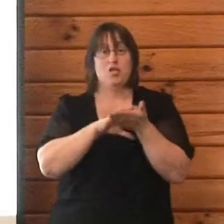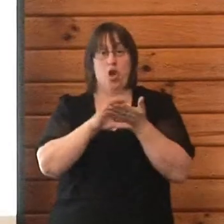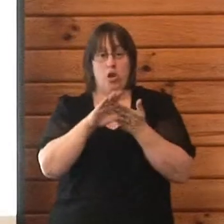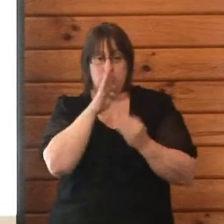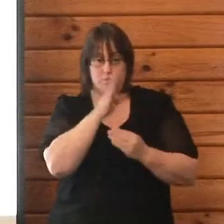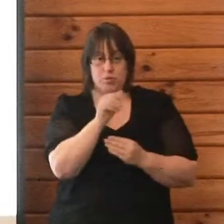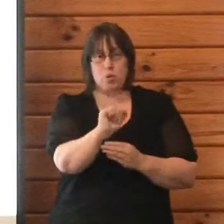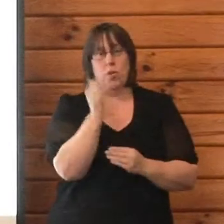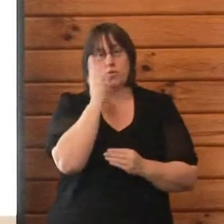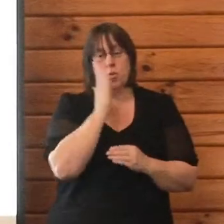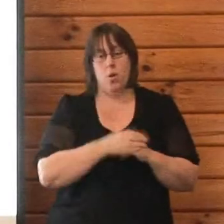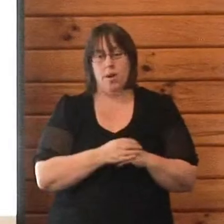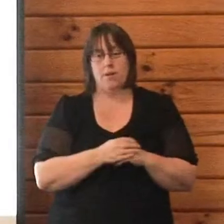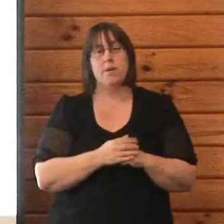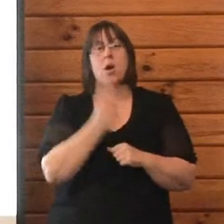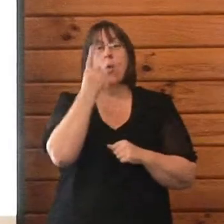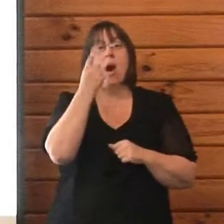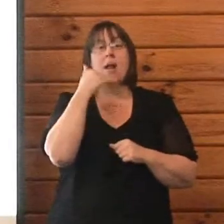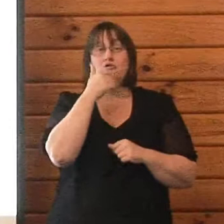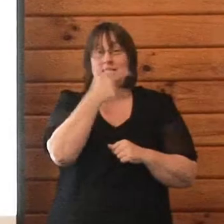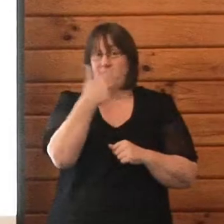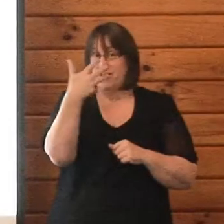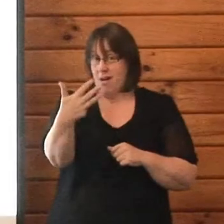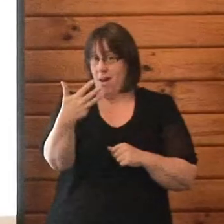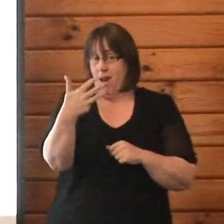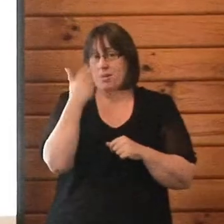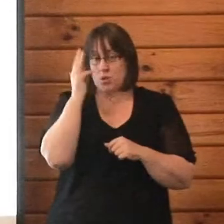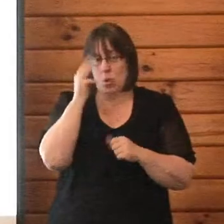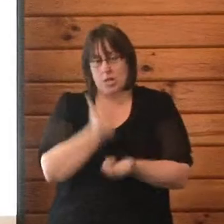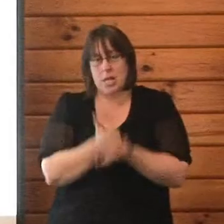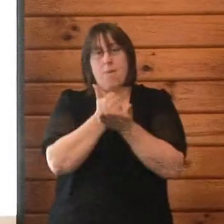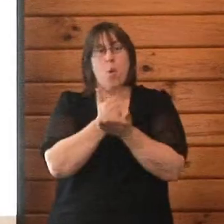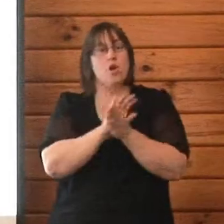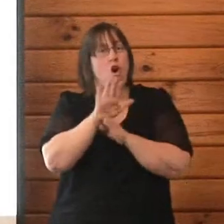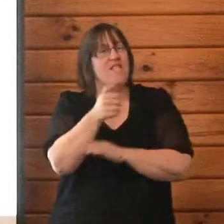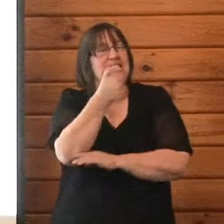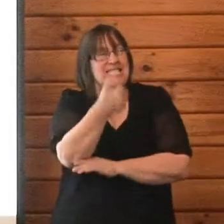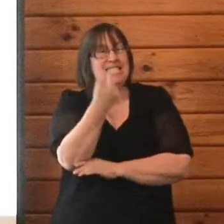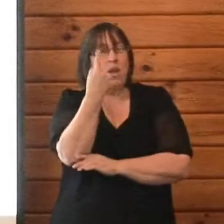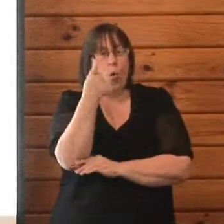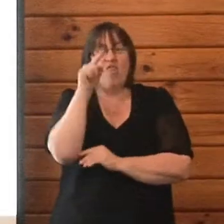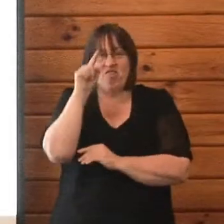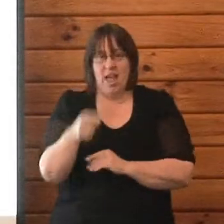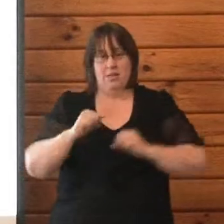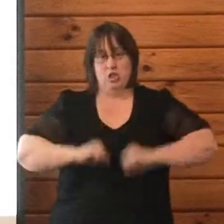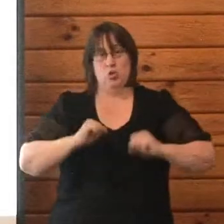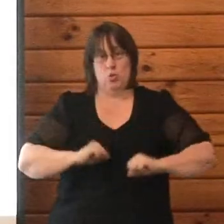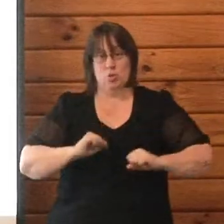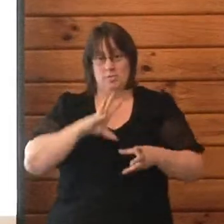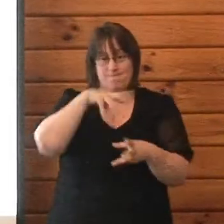179 schools were supported with over 61,000 students who have actually had a direct